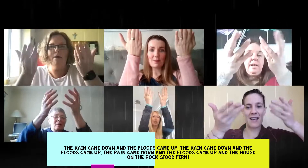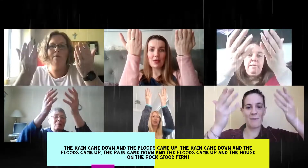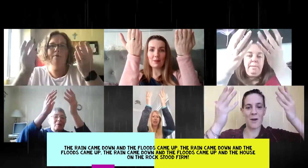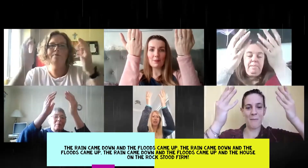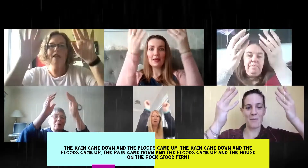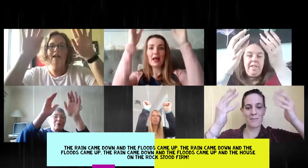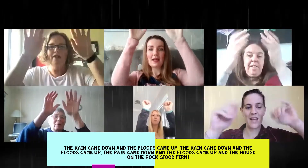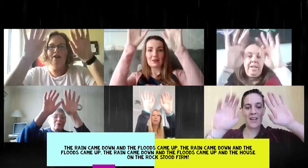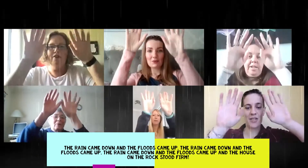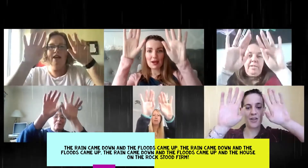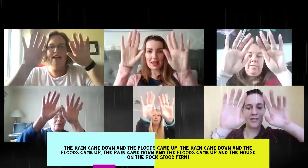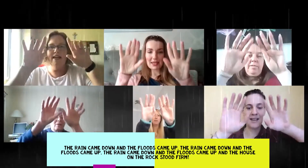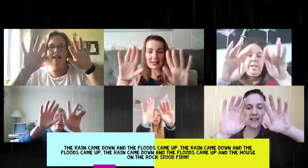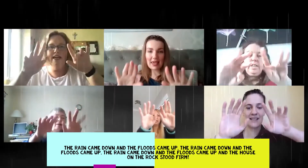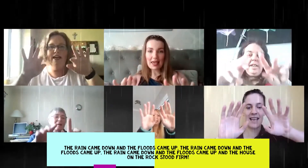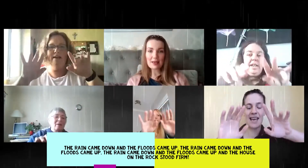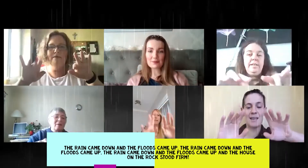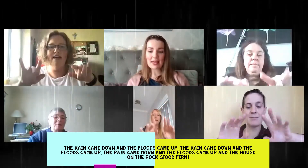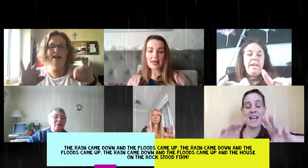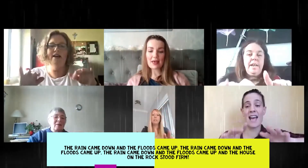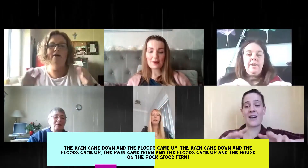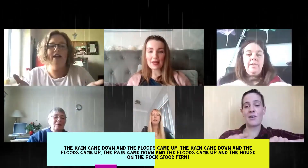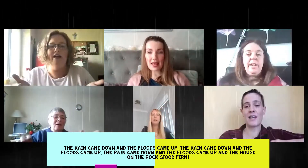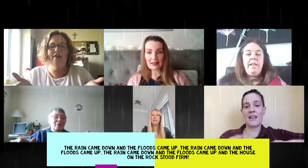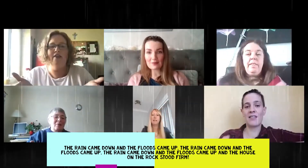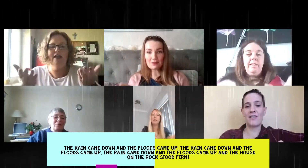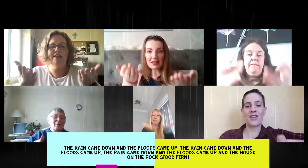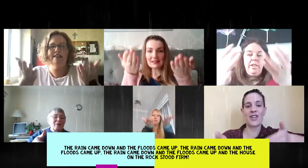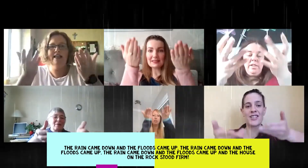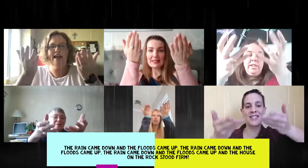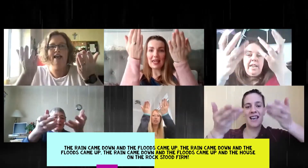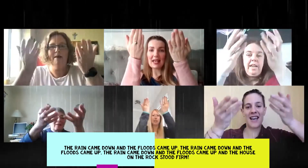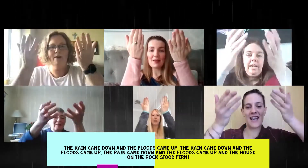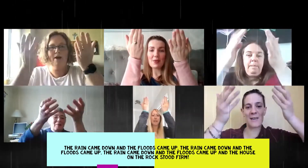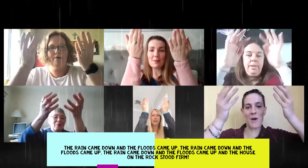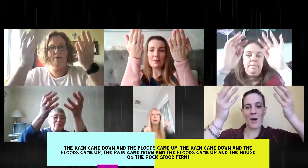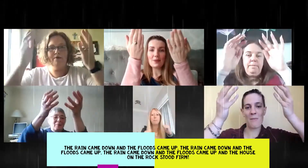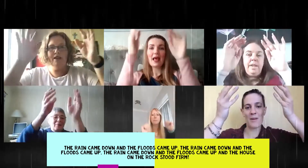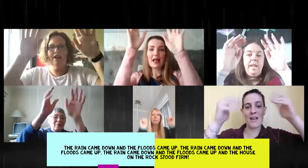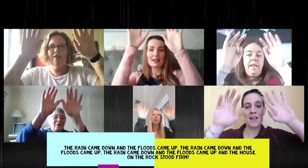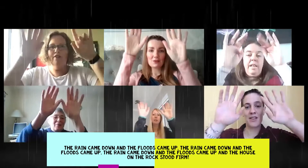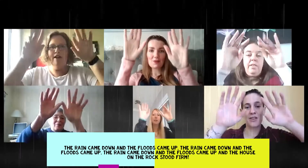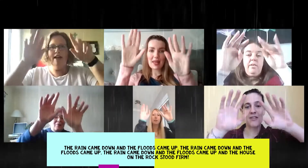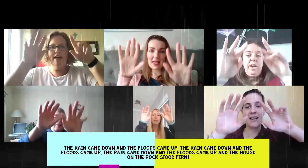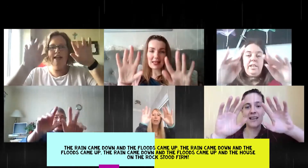came up